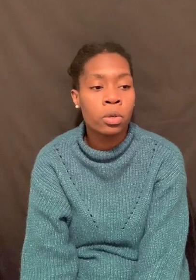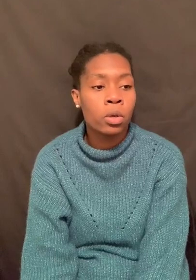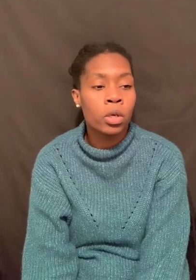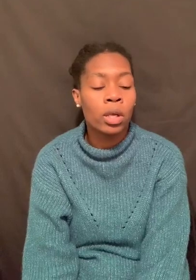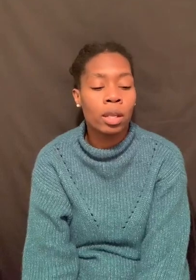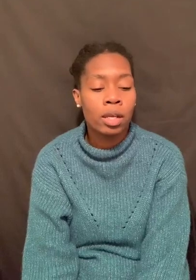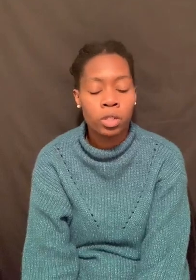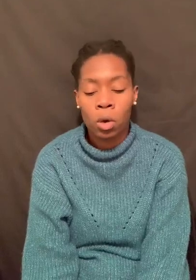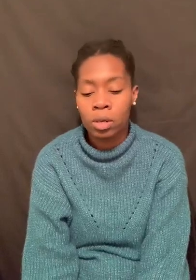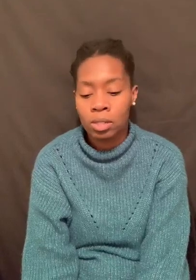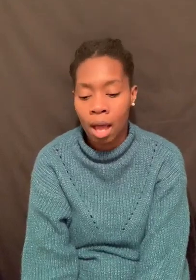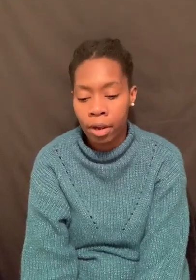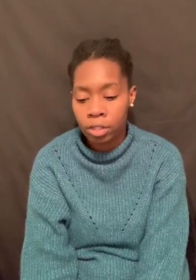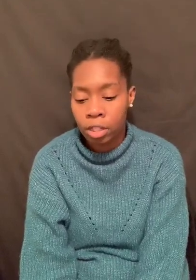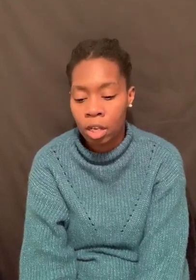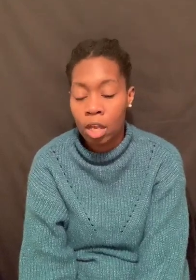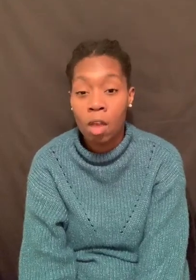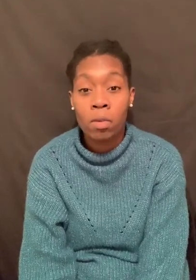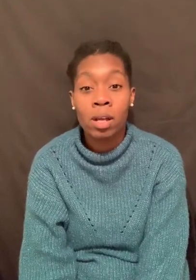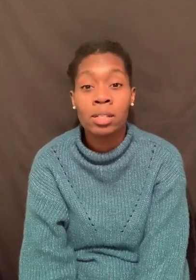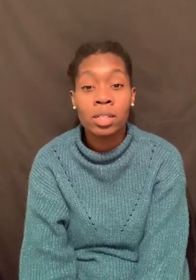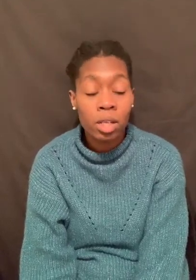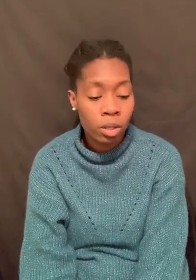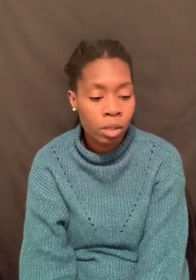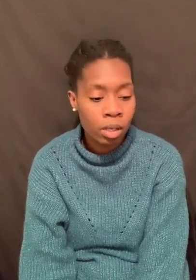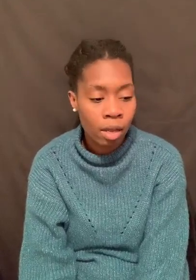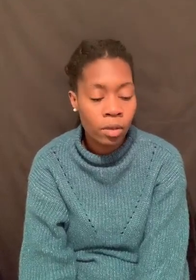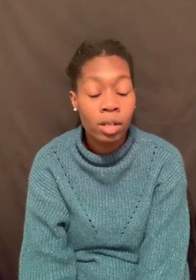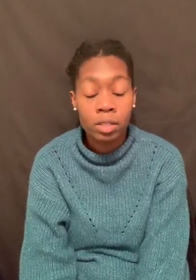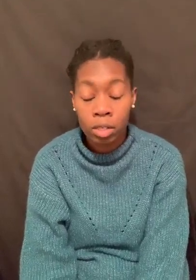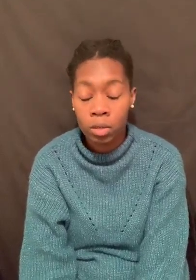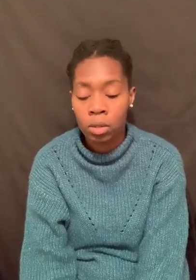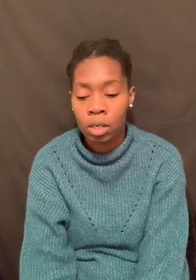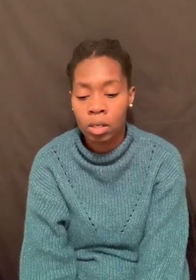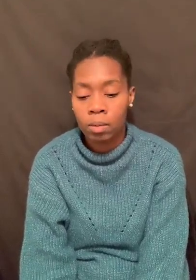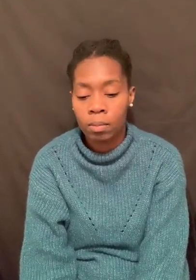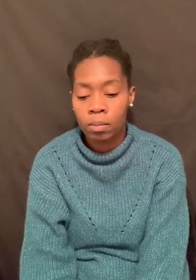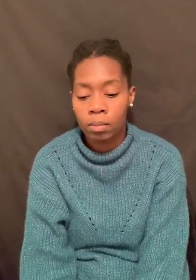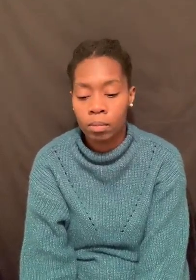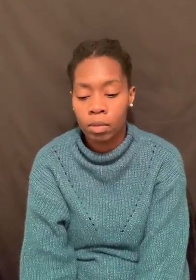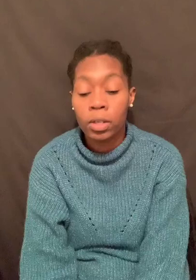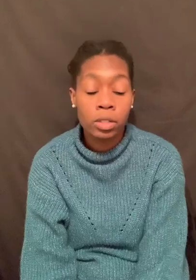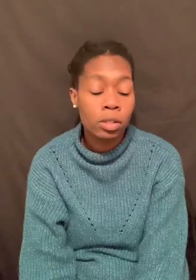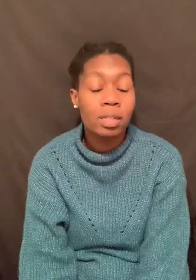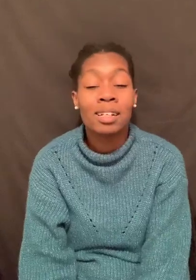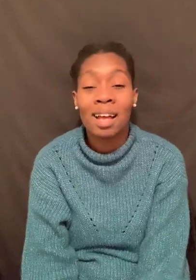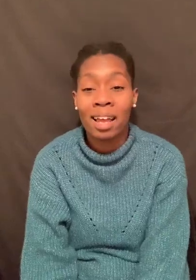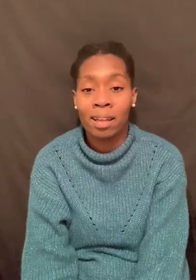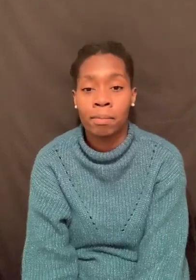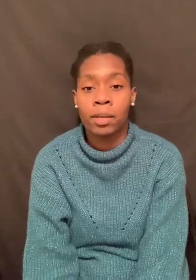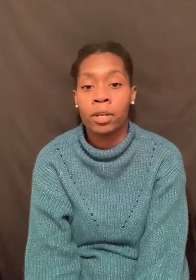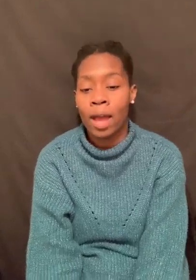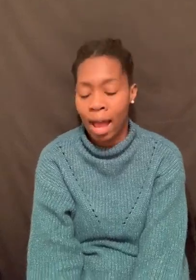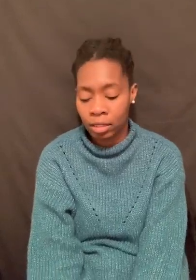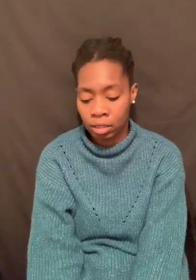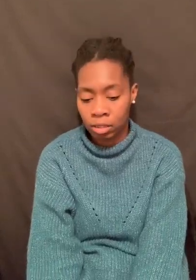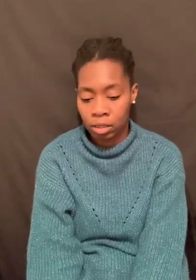your lust, your own desires, if you continually deny him in your actions.